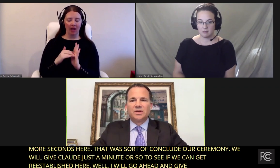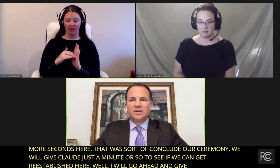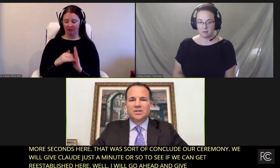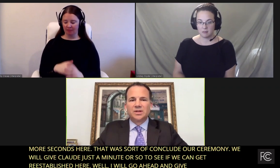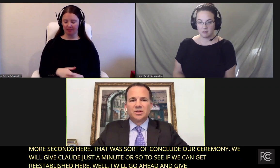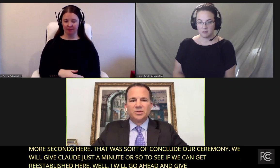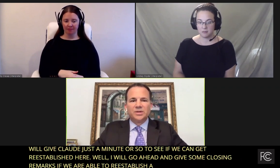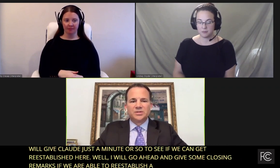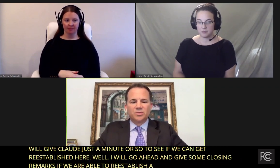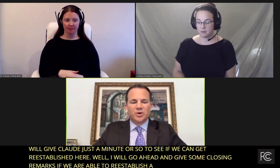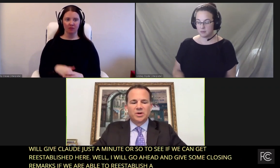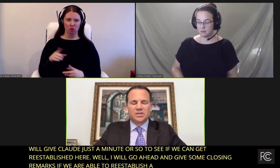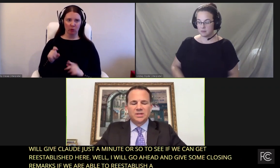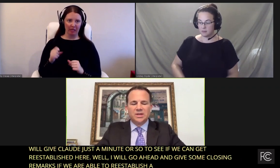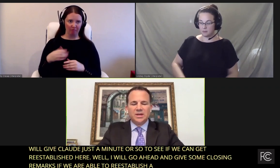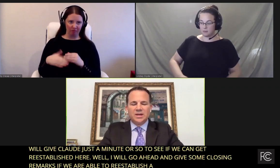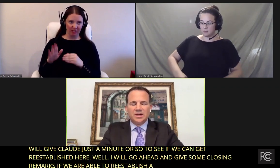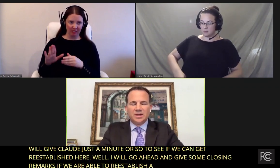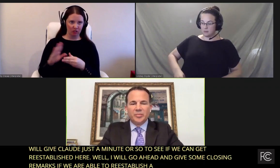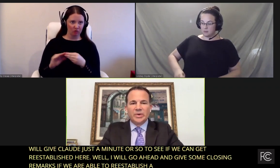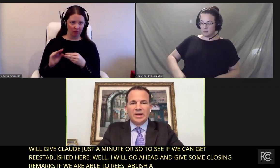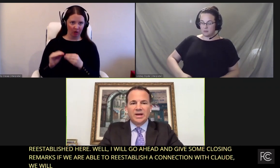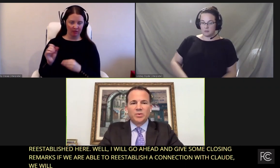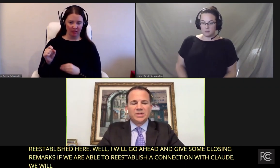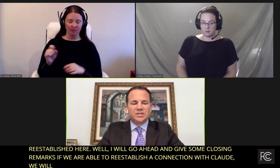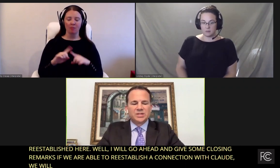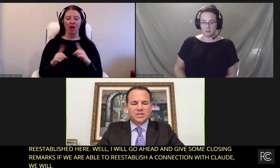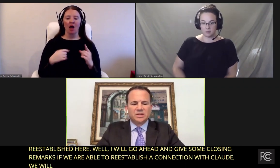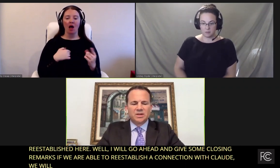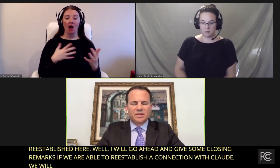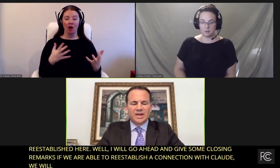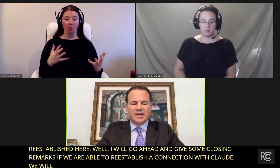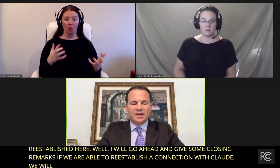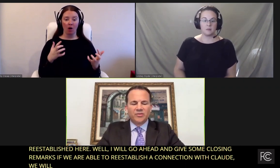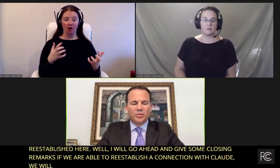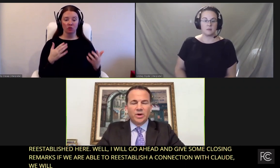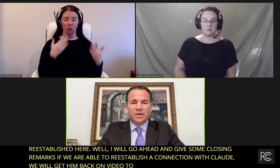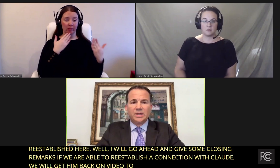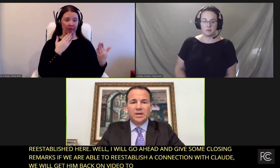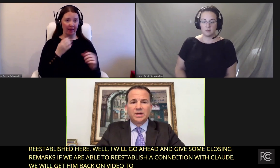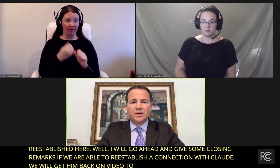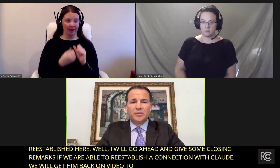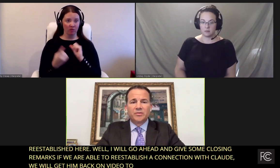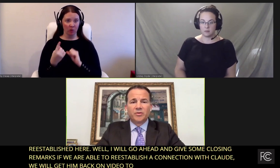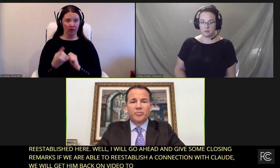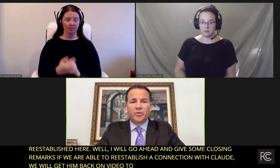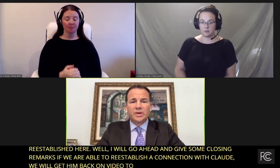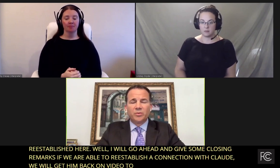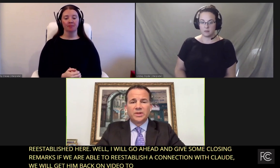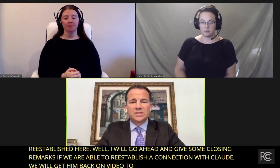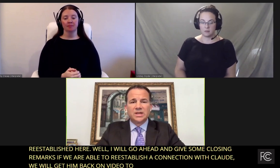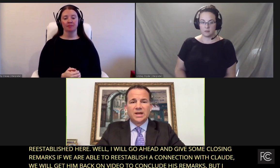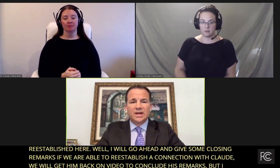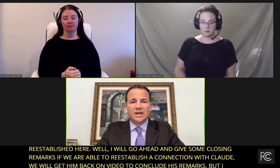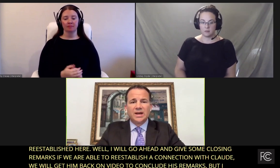video to conclude his remarks. But I want to just thank everyone for being with us today.